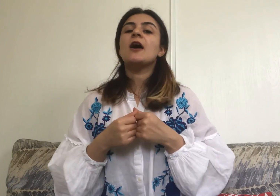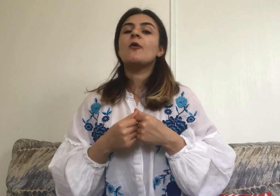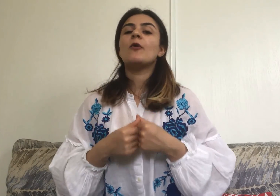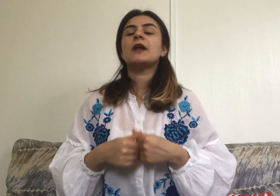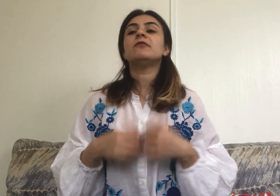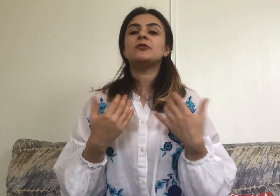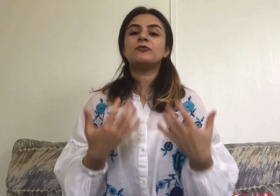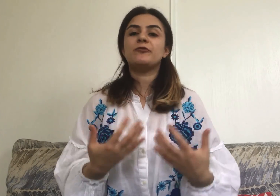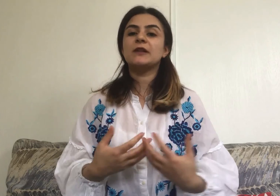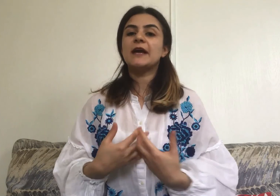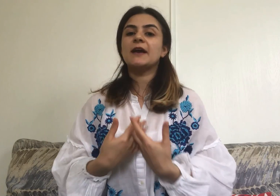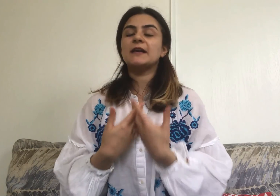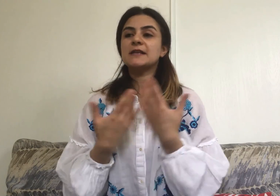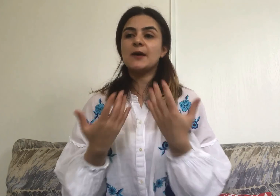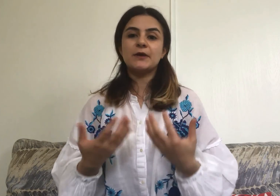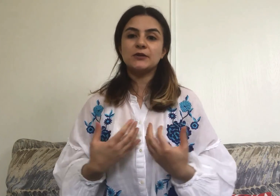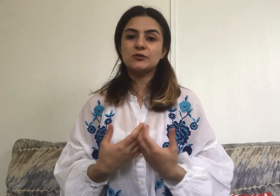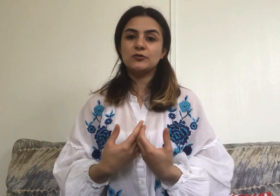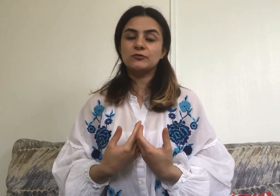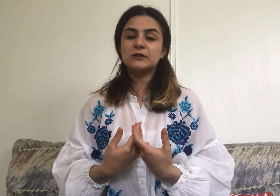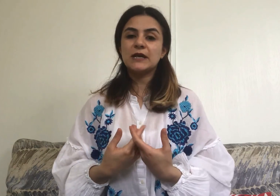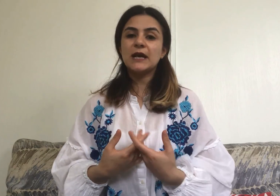whatever you feel like is happening to you today.